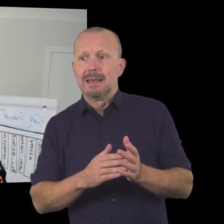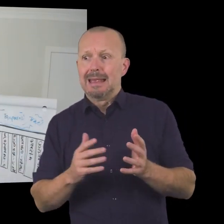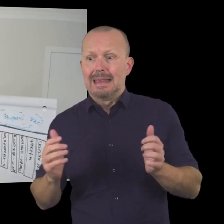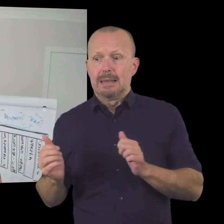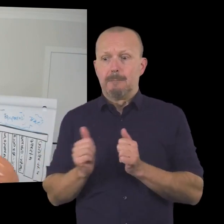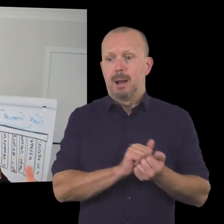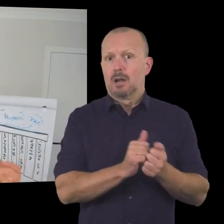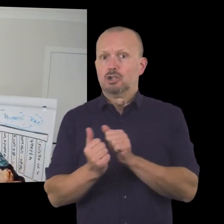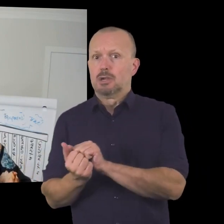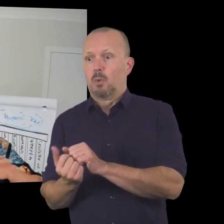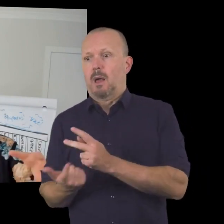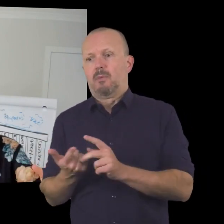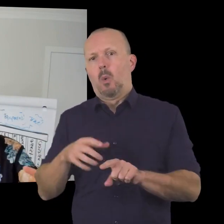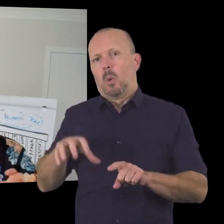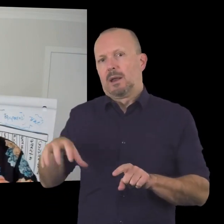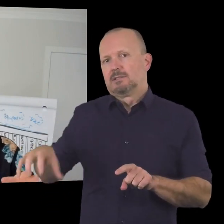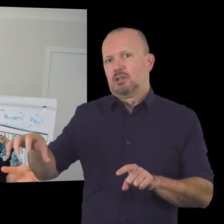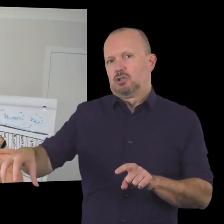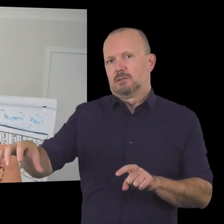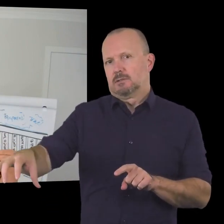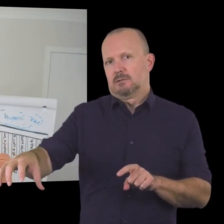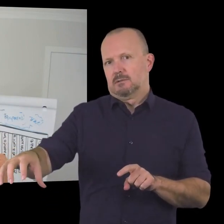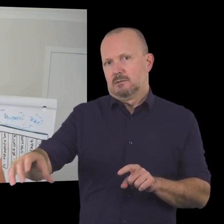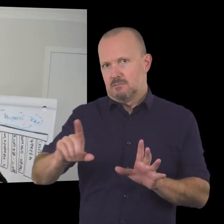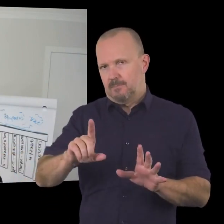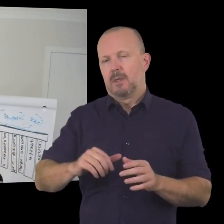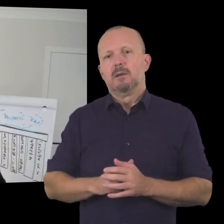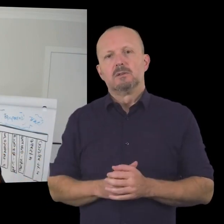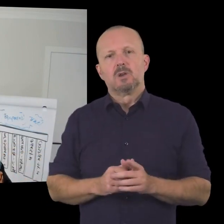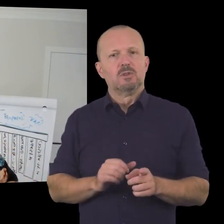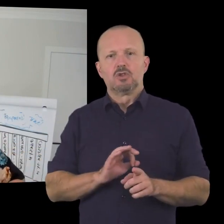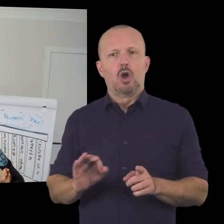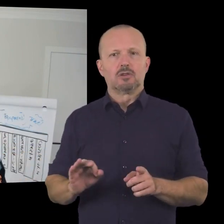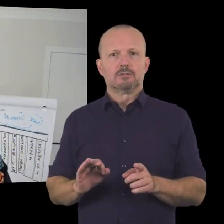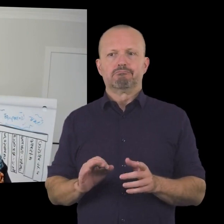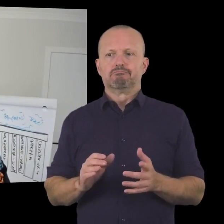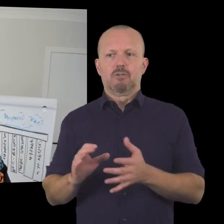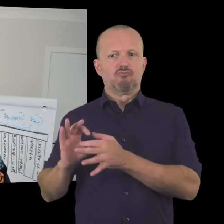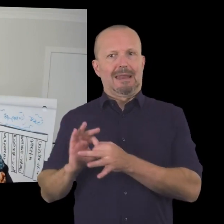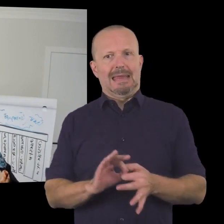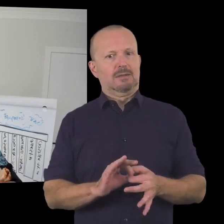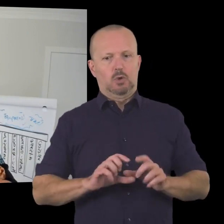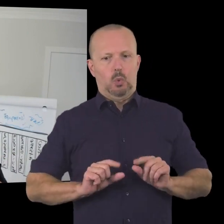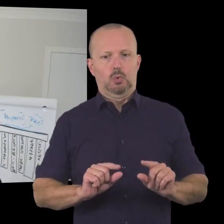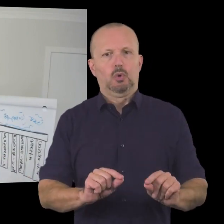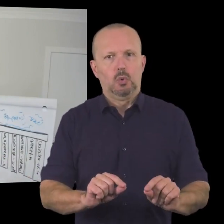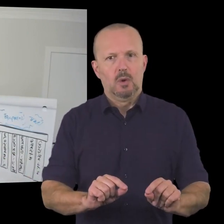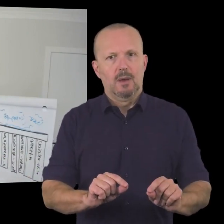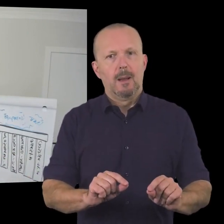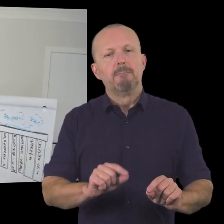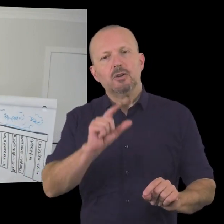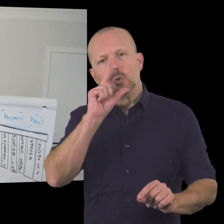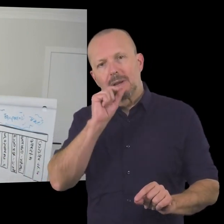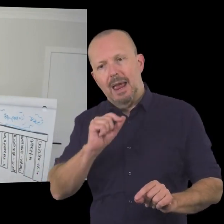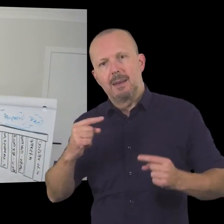is doing it with other organizations so it's not related to what you do as an organization uh but it is something